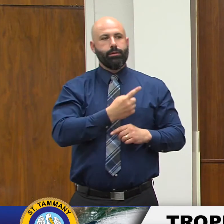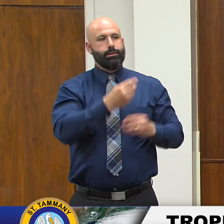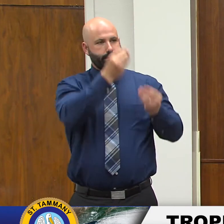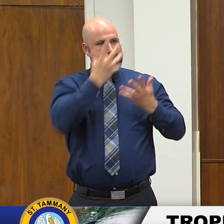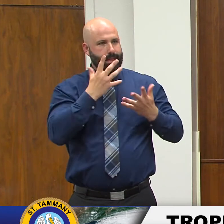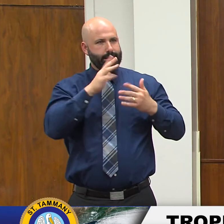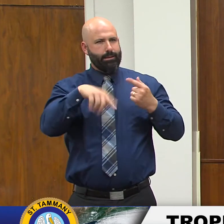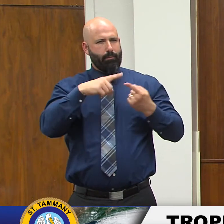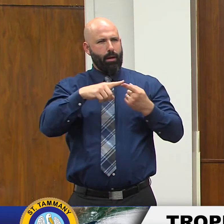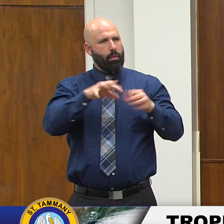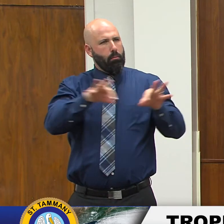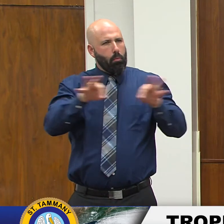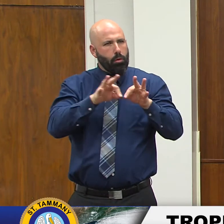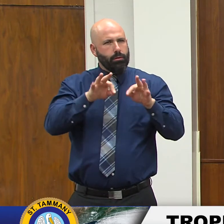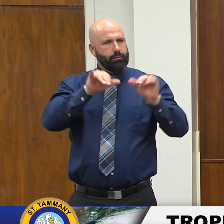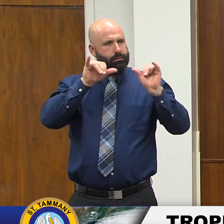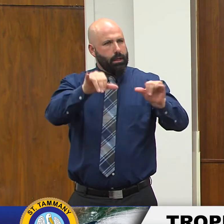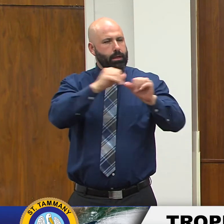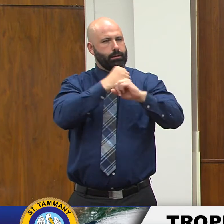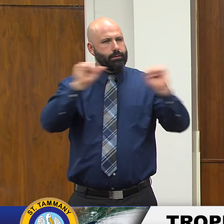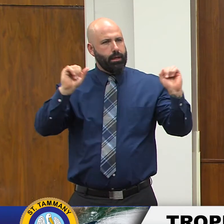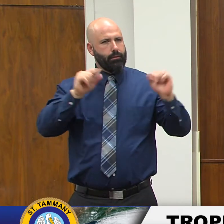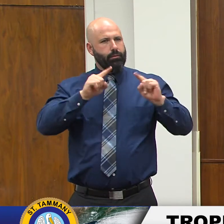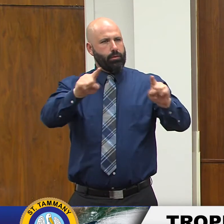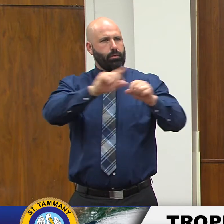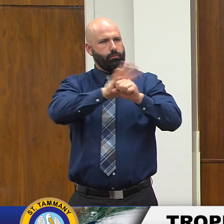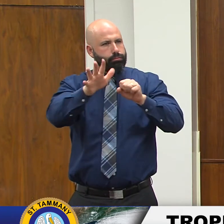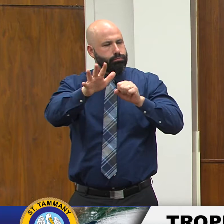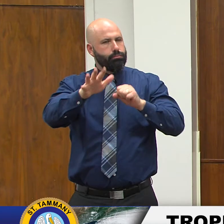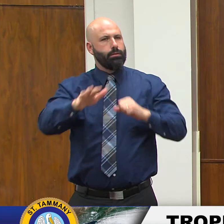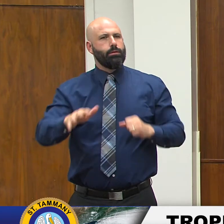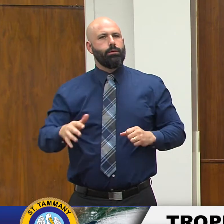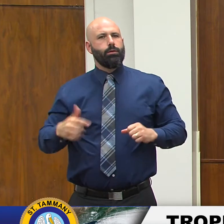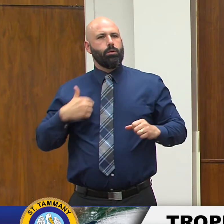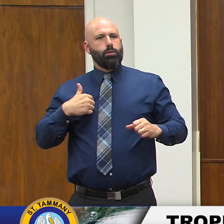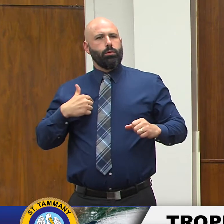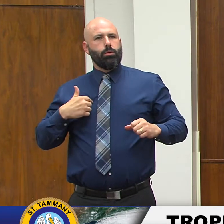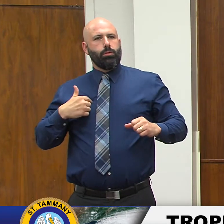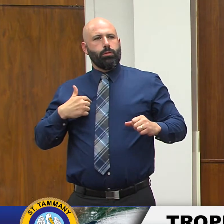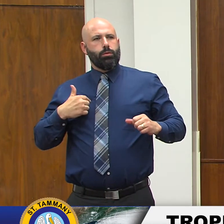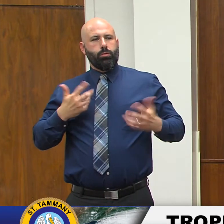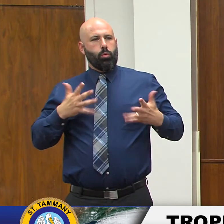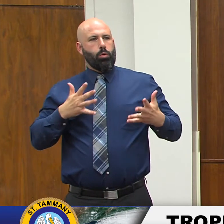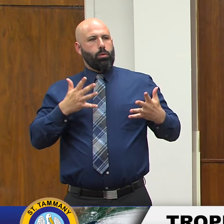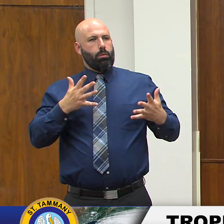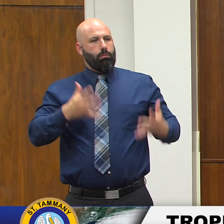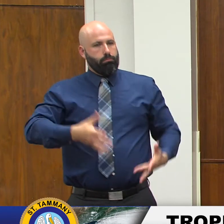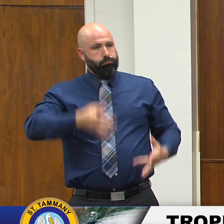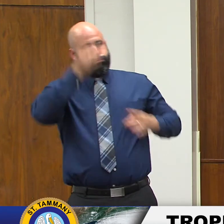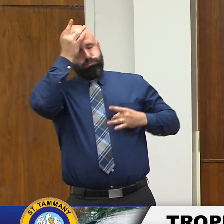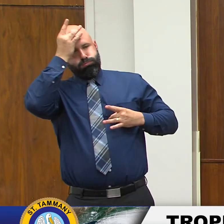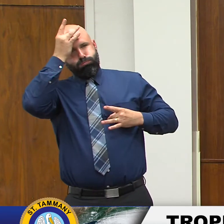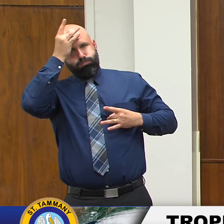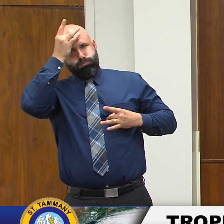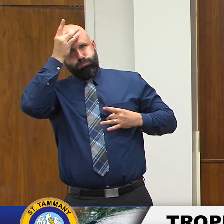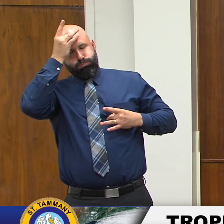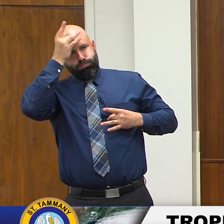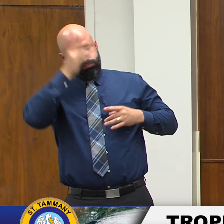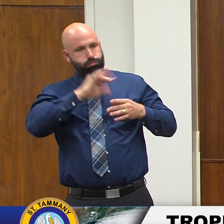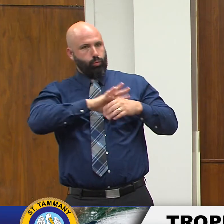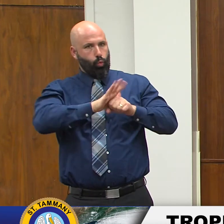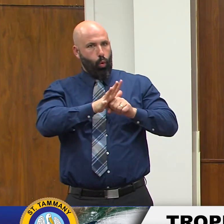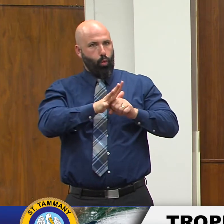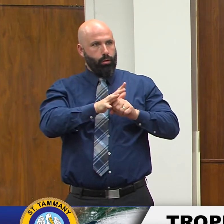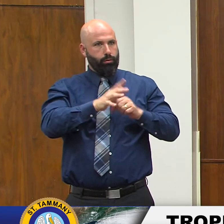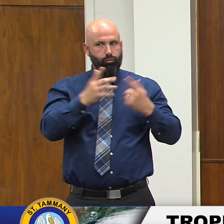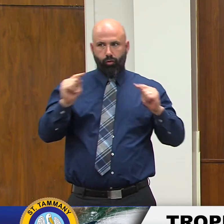staying safe during the pandemic i mean because we don't want to catch the coronavirus while trying to leave from where